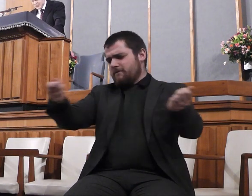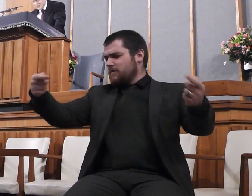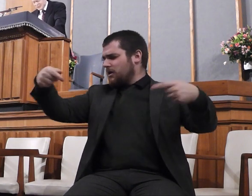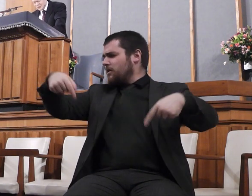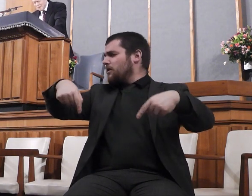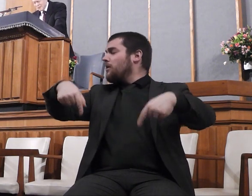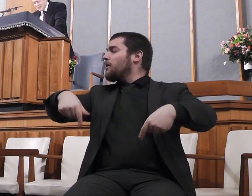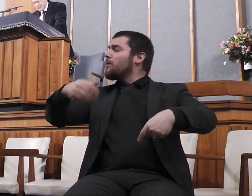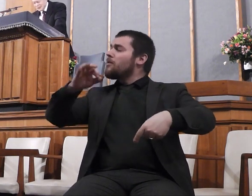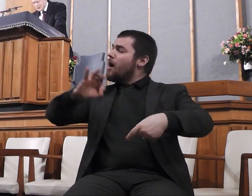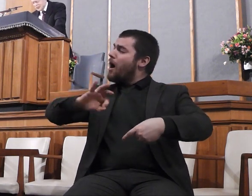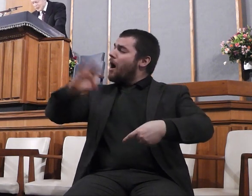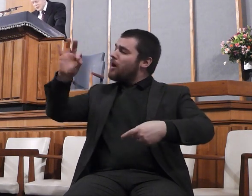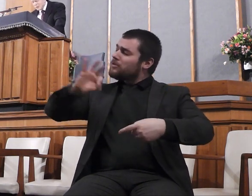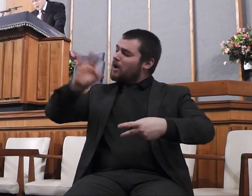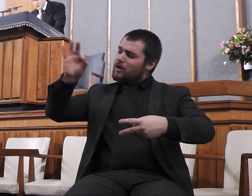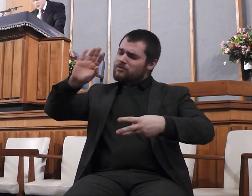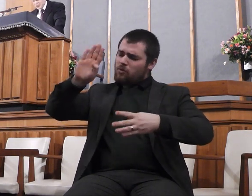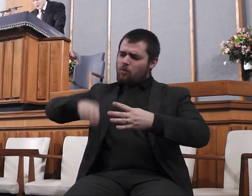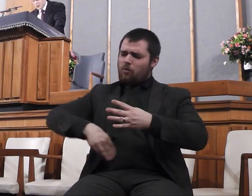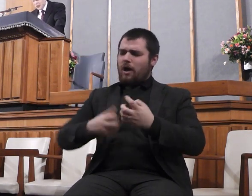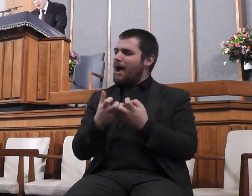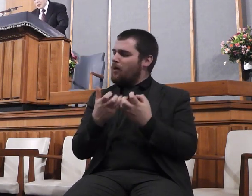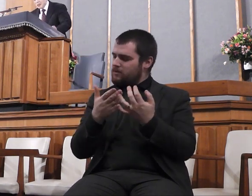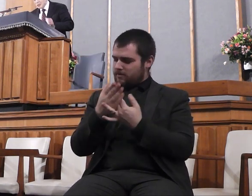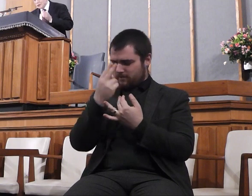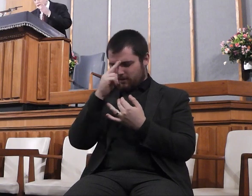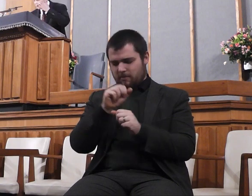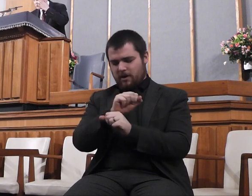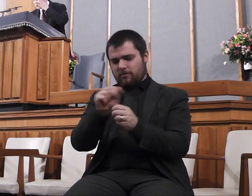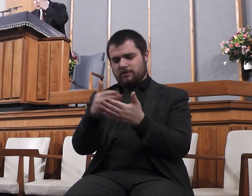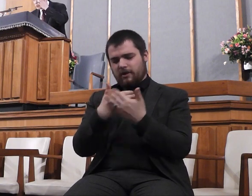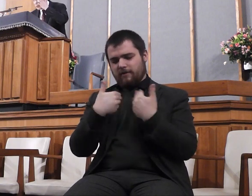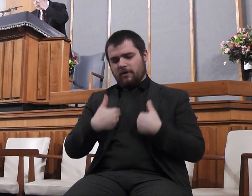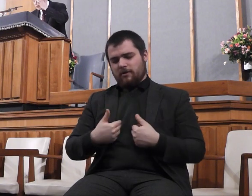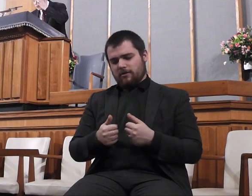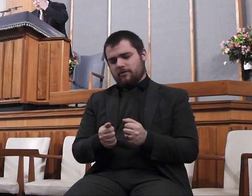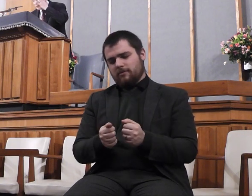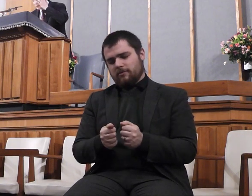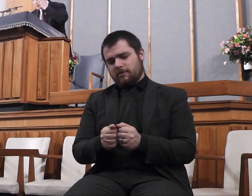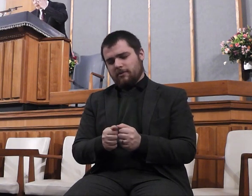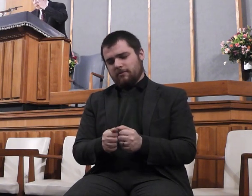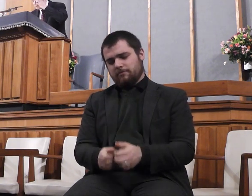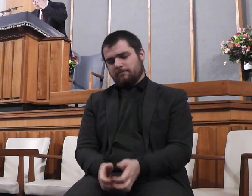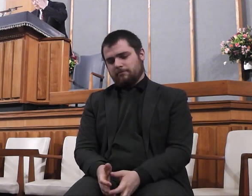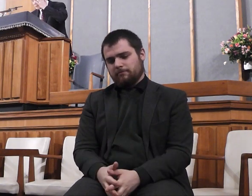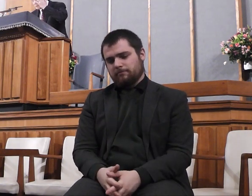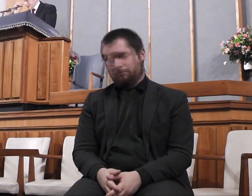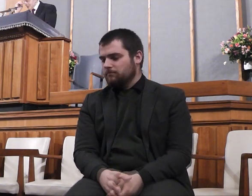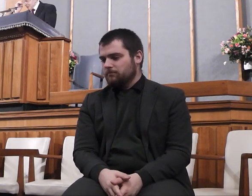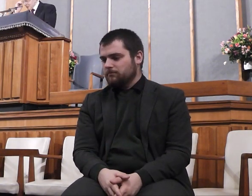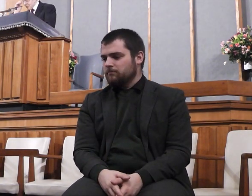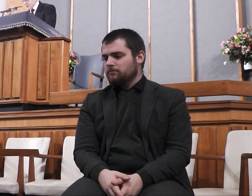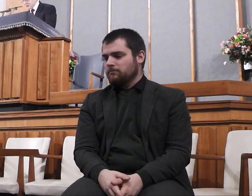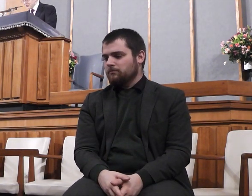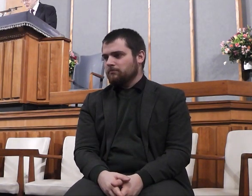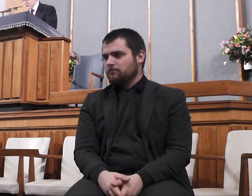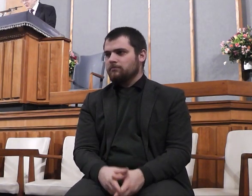things in the name of our Seigneur for his sake. Amen. Sing together,